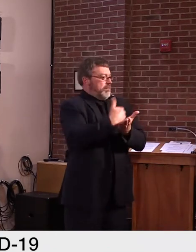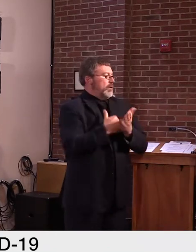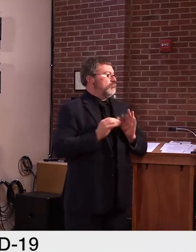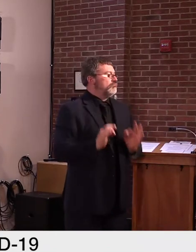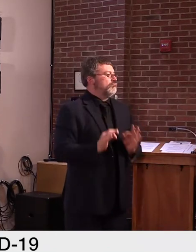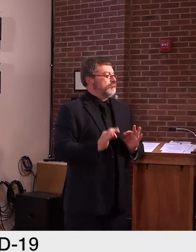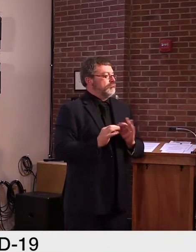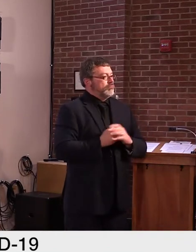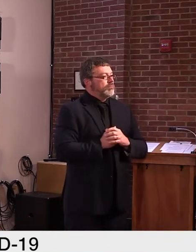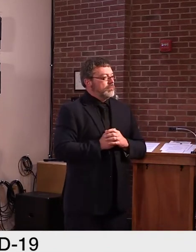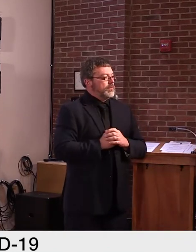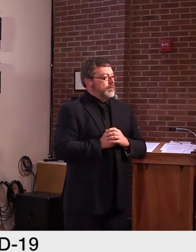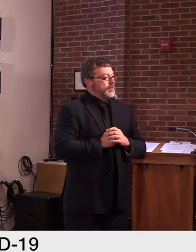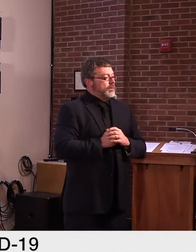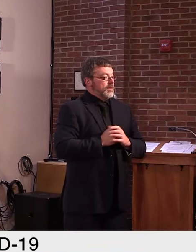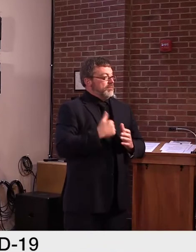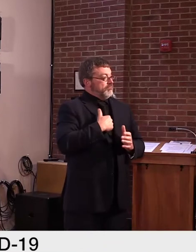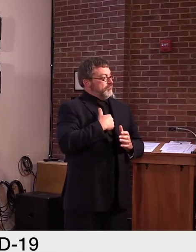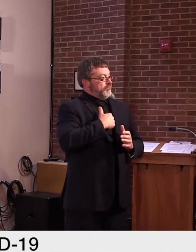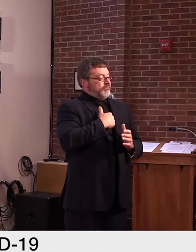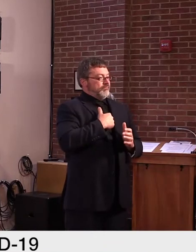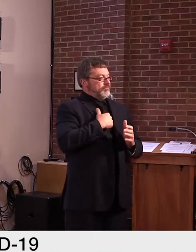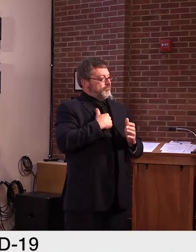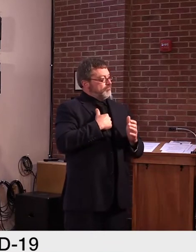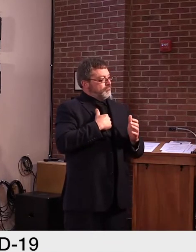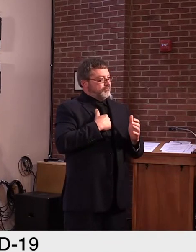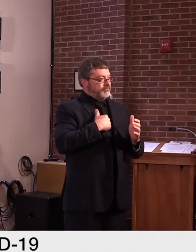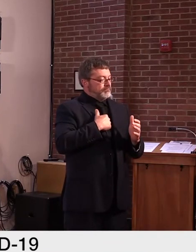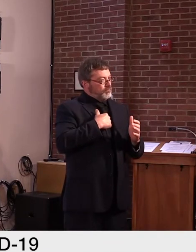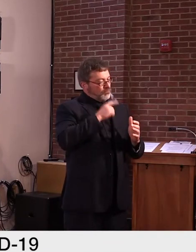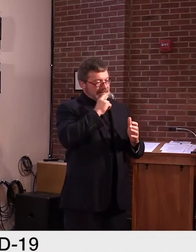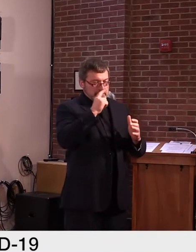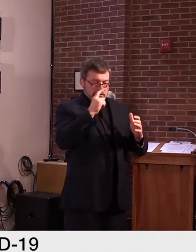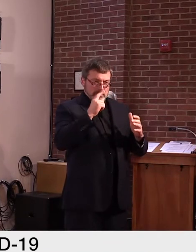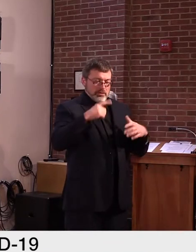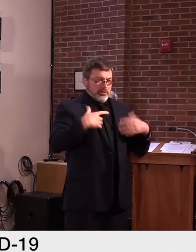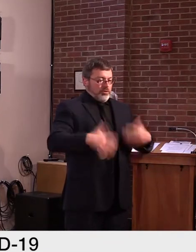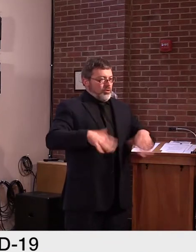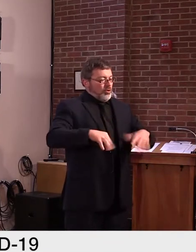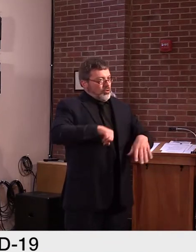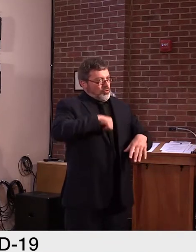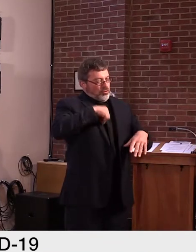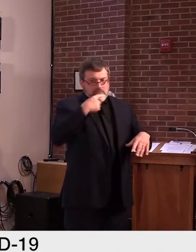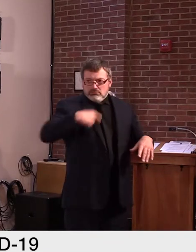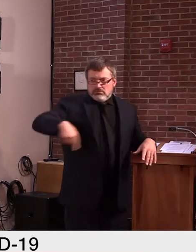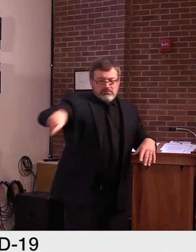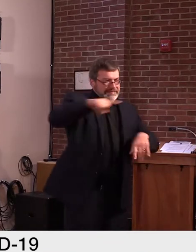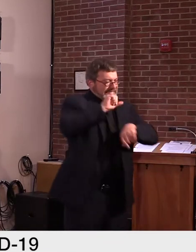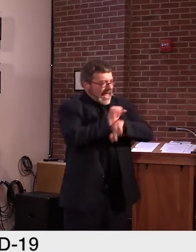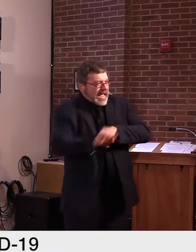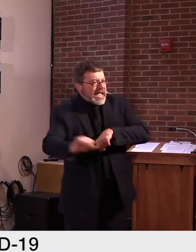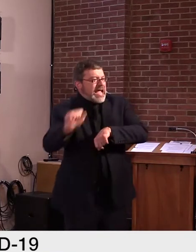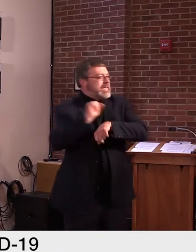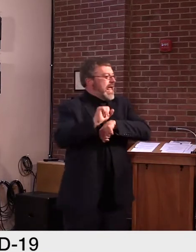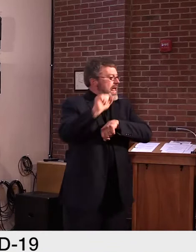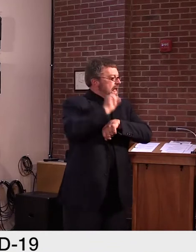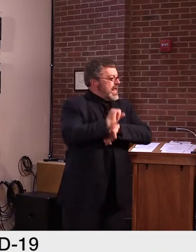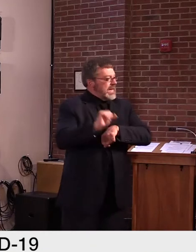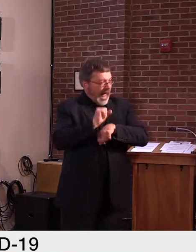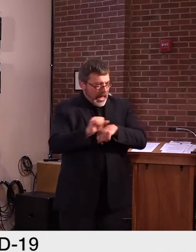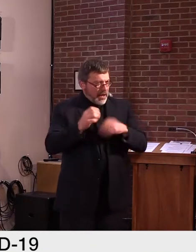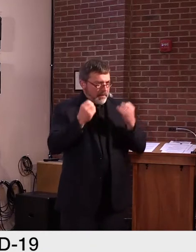and take pride in our collective efforts. Vermont continues to have the lowest percentage of test positivity